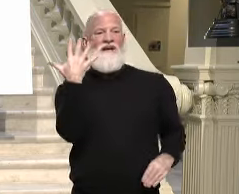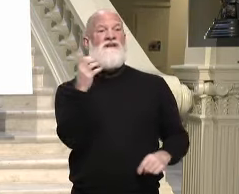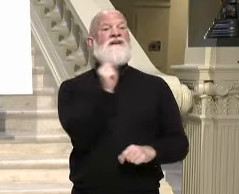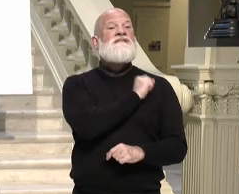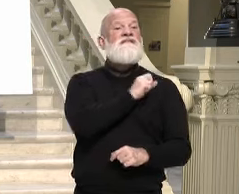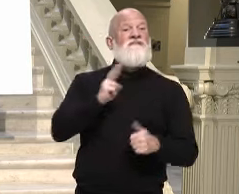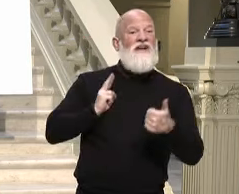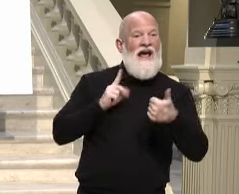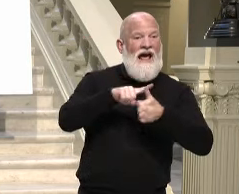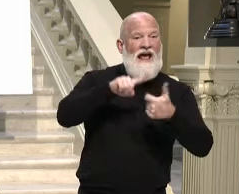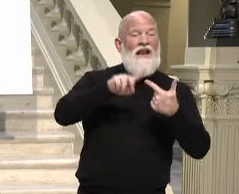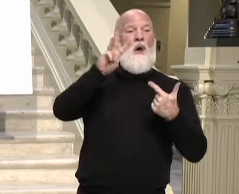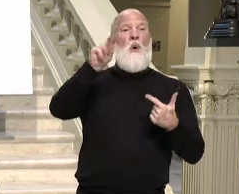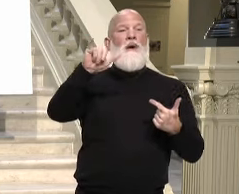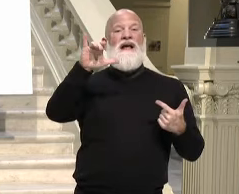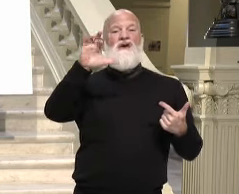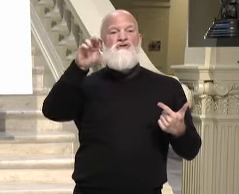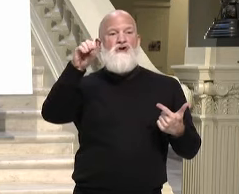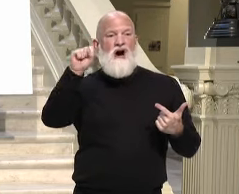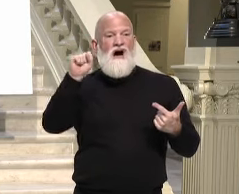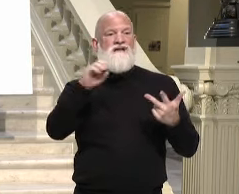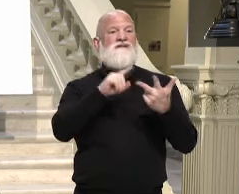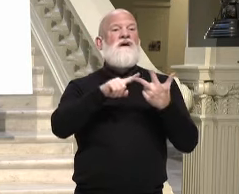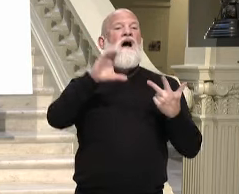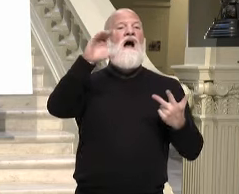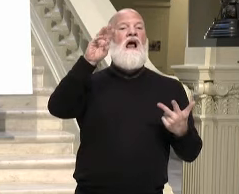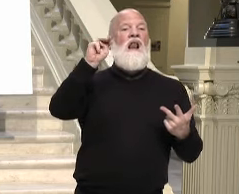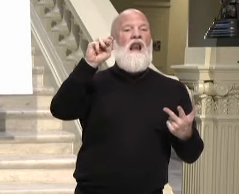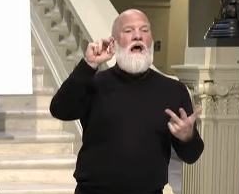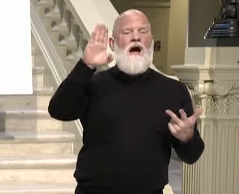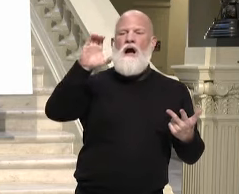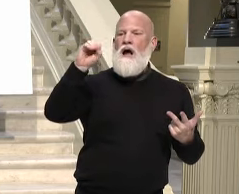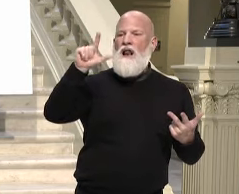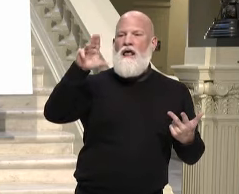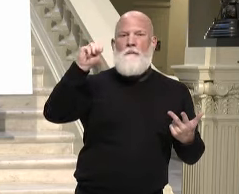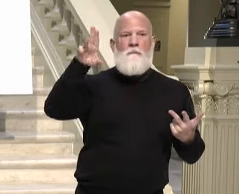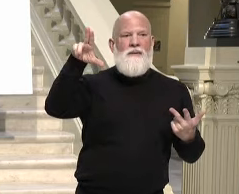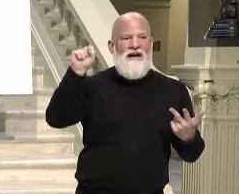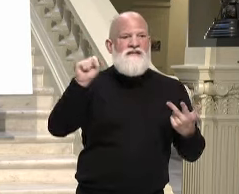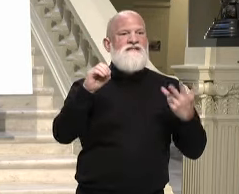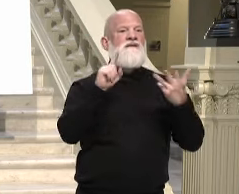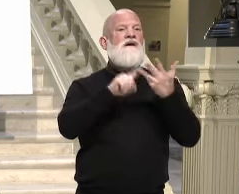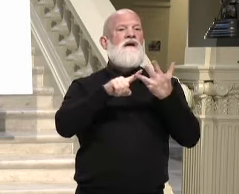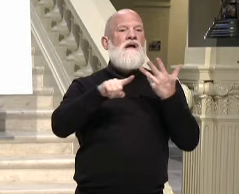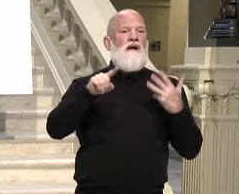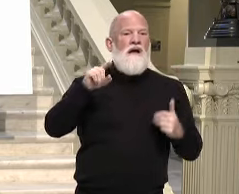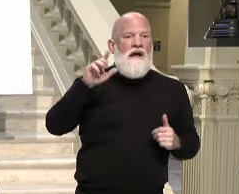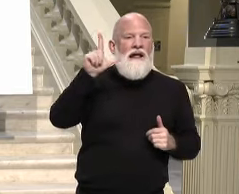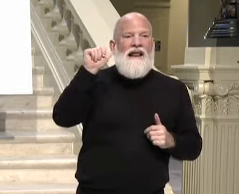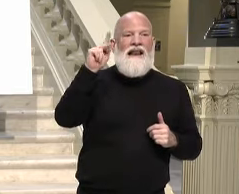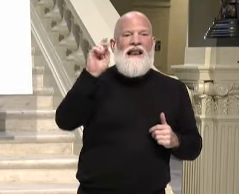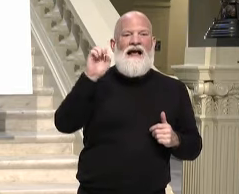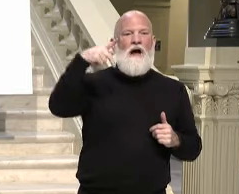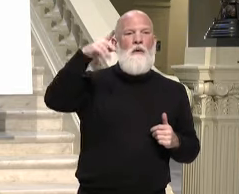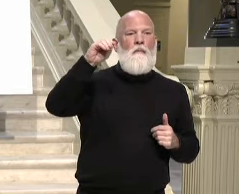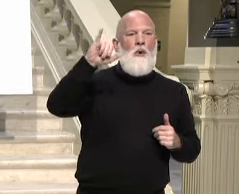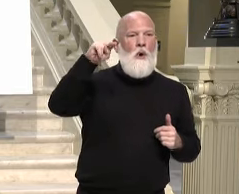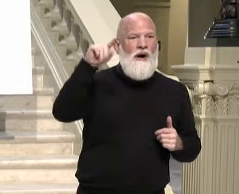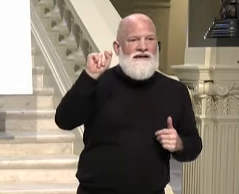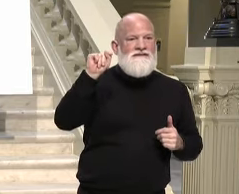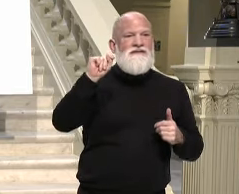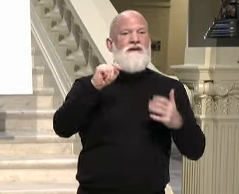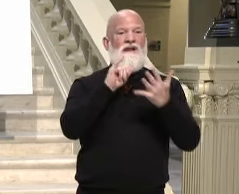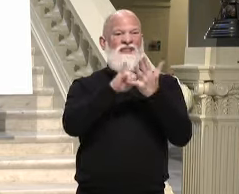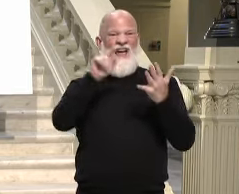Bartow, and Muskogee counties, which will increase our weekly capacity at state sites to 45,000 doses